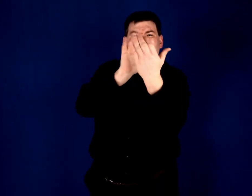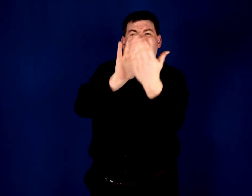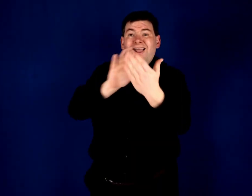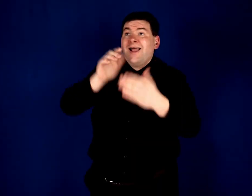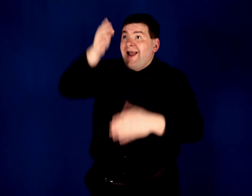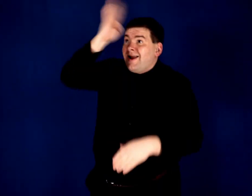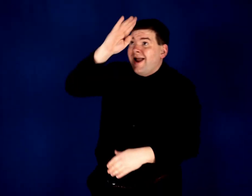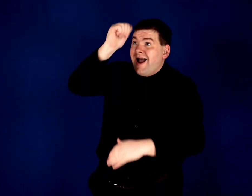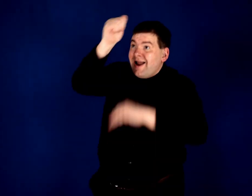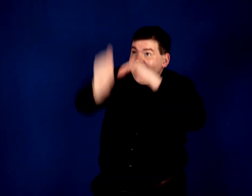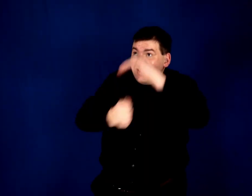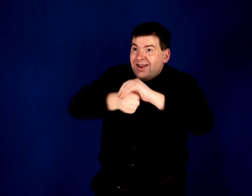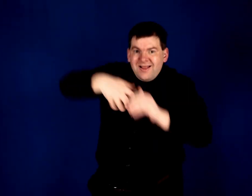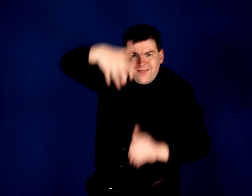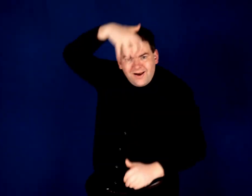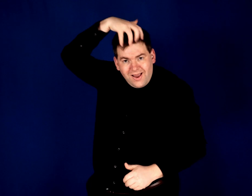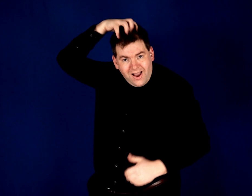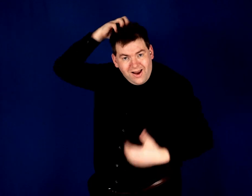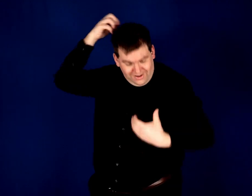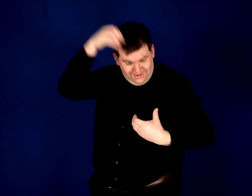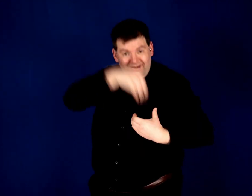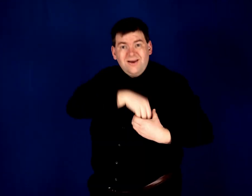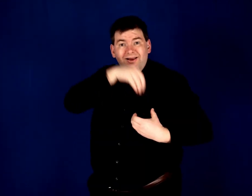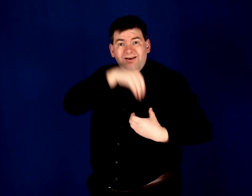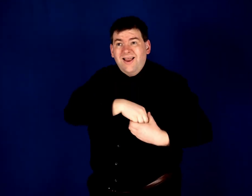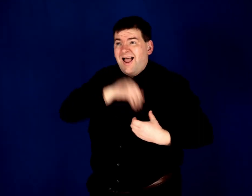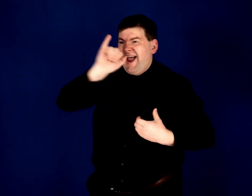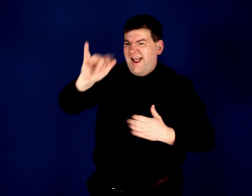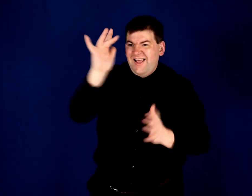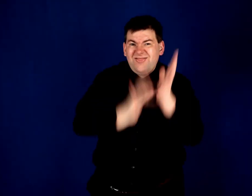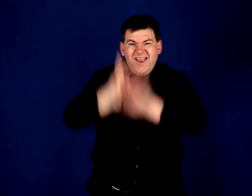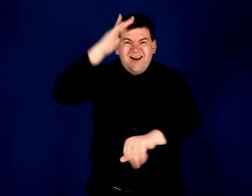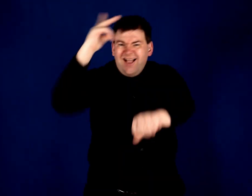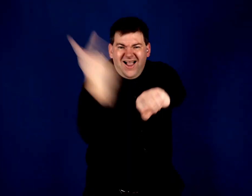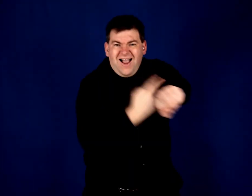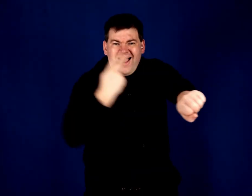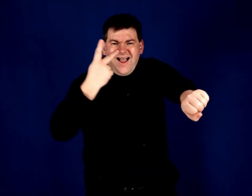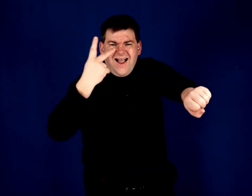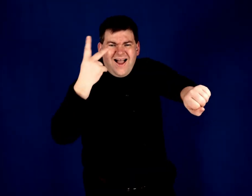God hid a lion inside that Lamb